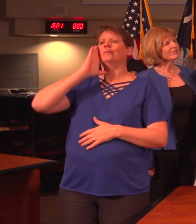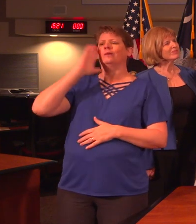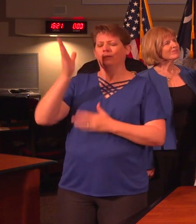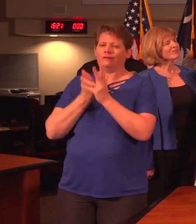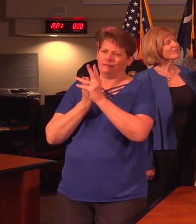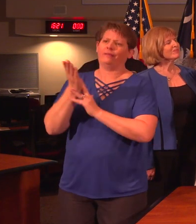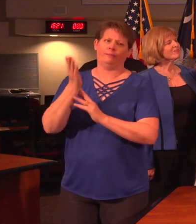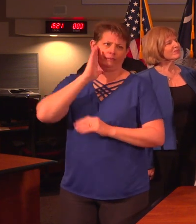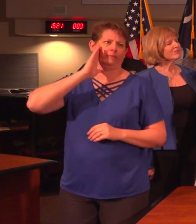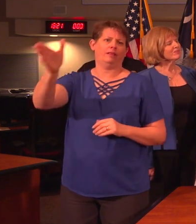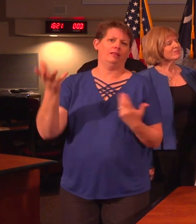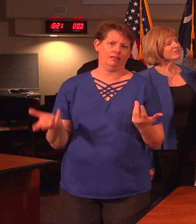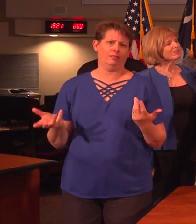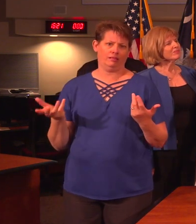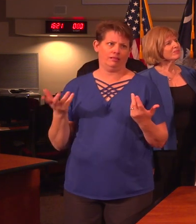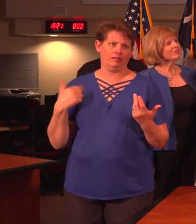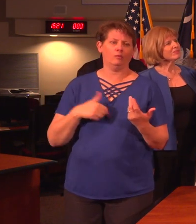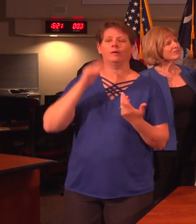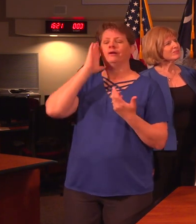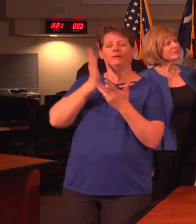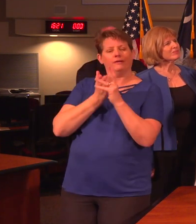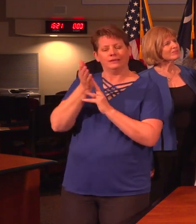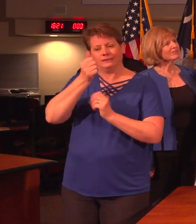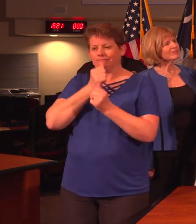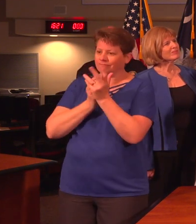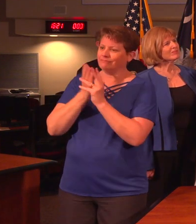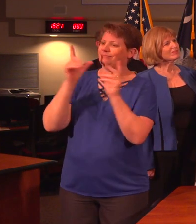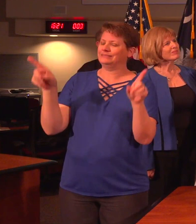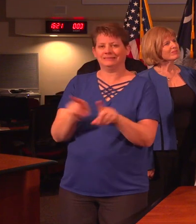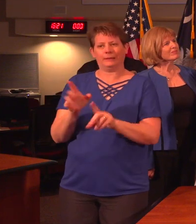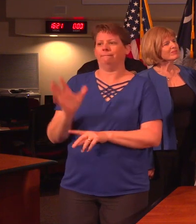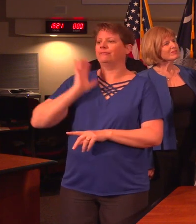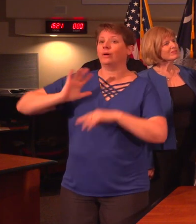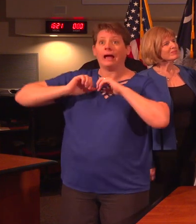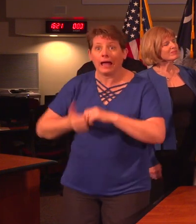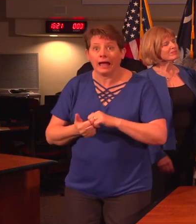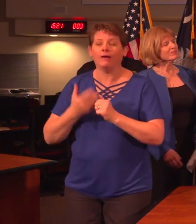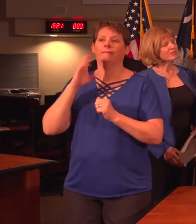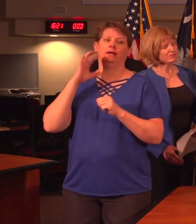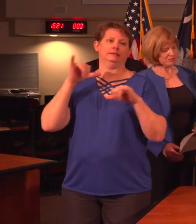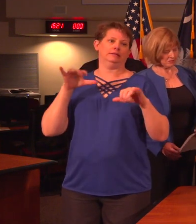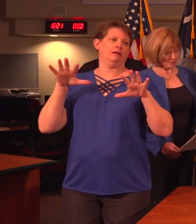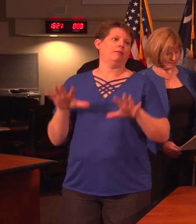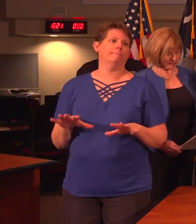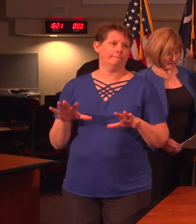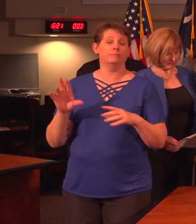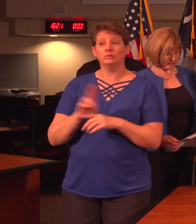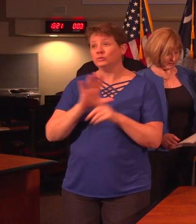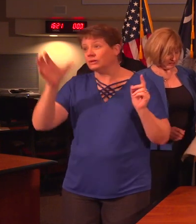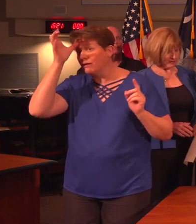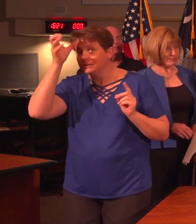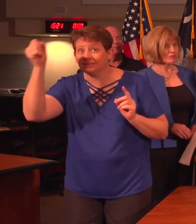and we are going to get through this, as we've gotten through other things, by remaining calm, using common